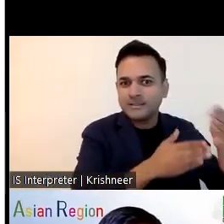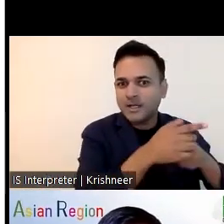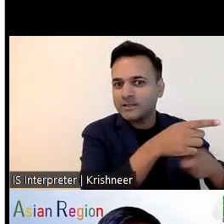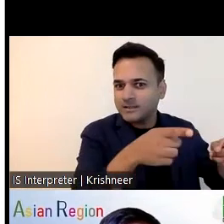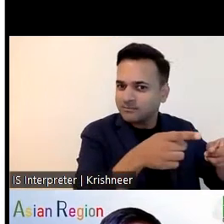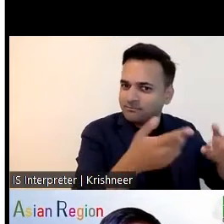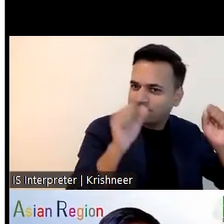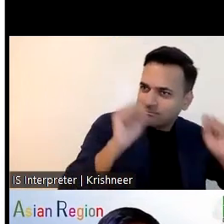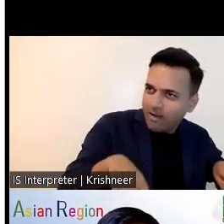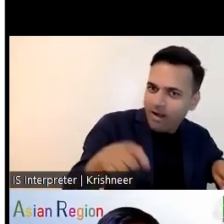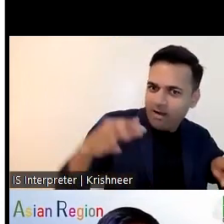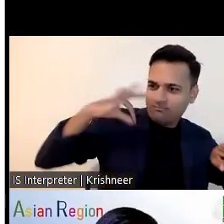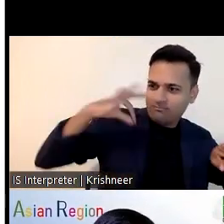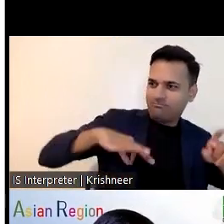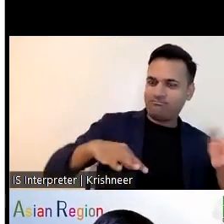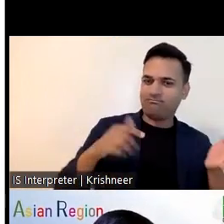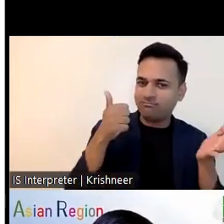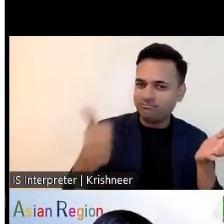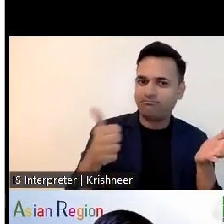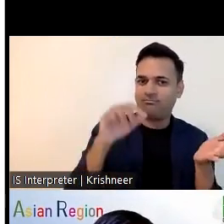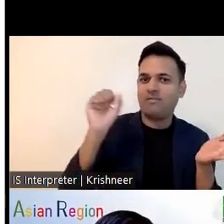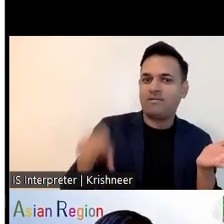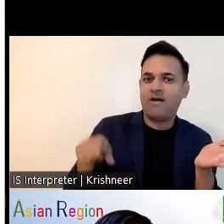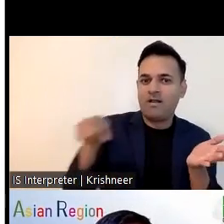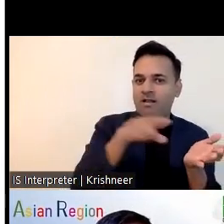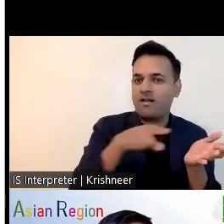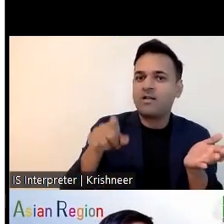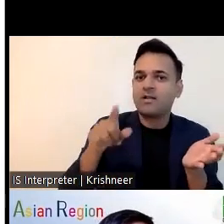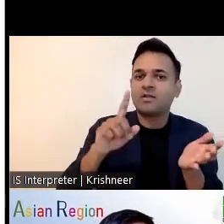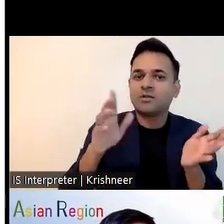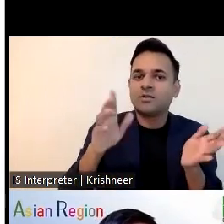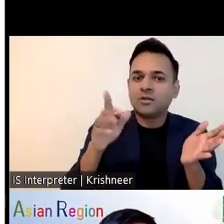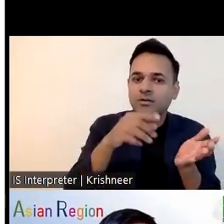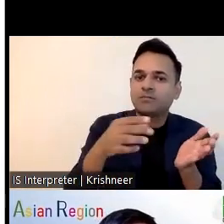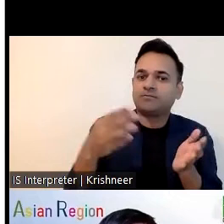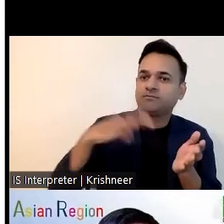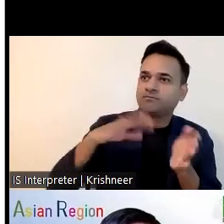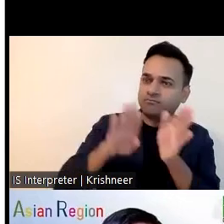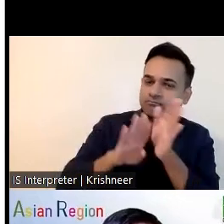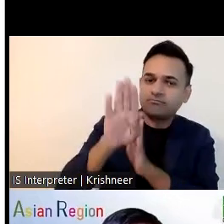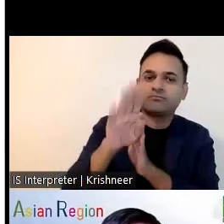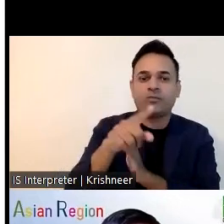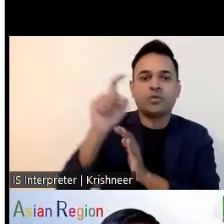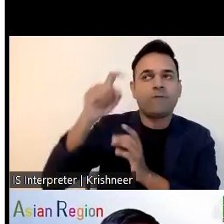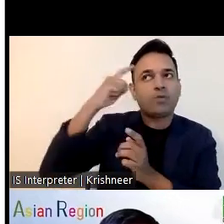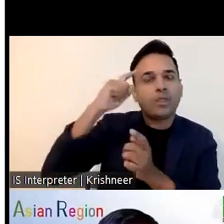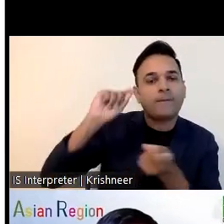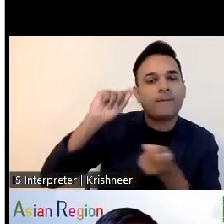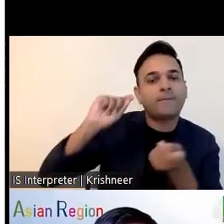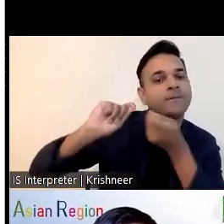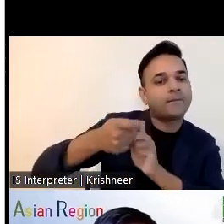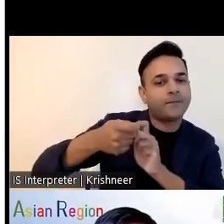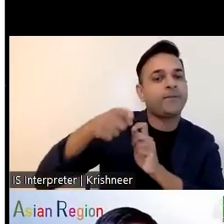analysis job description or job specification and we need to focus and we need to invest on developing